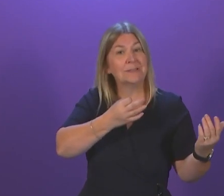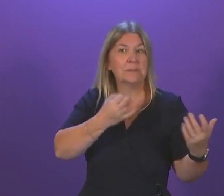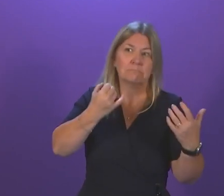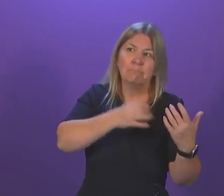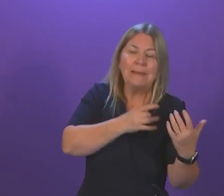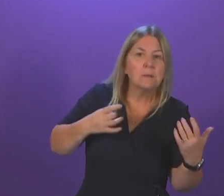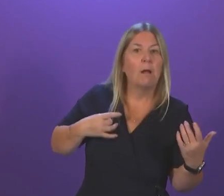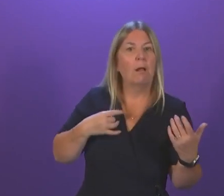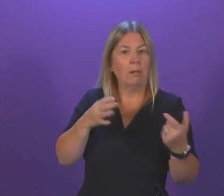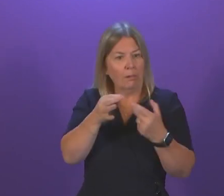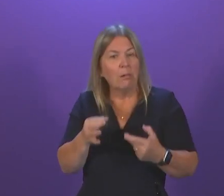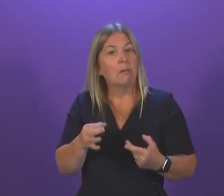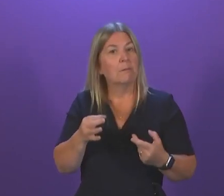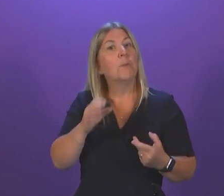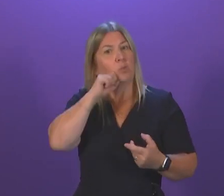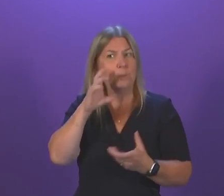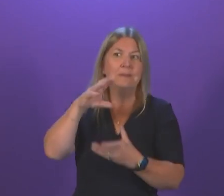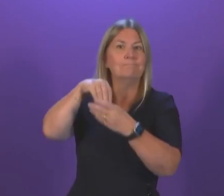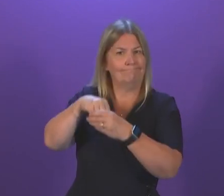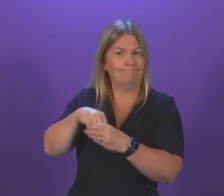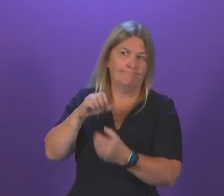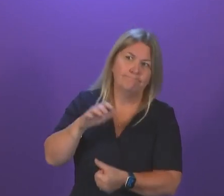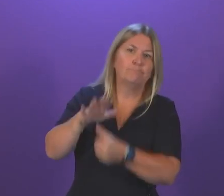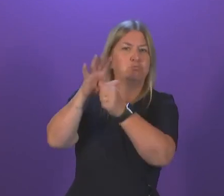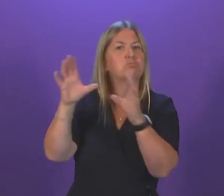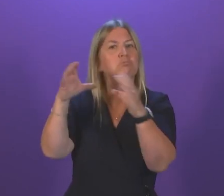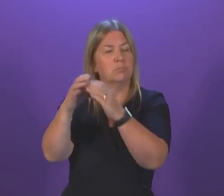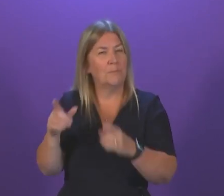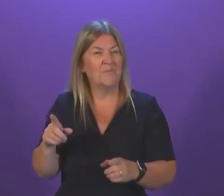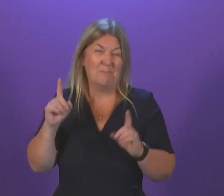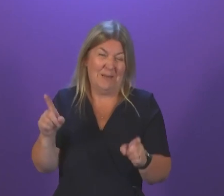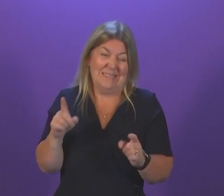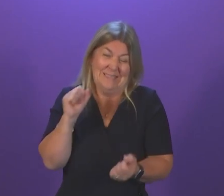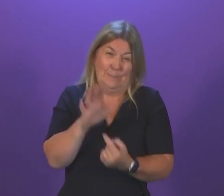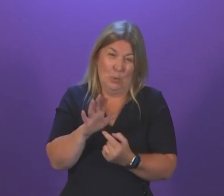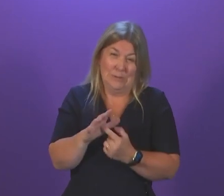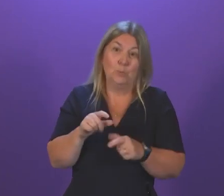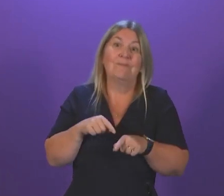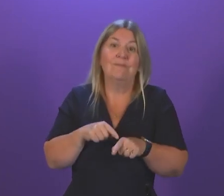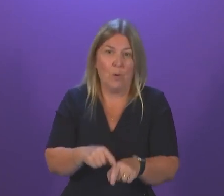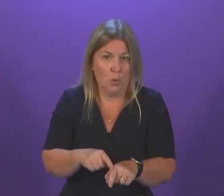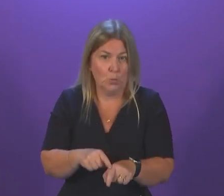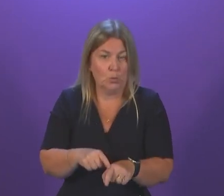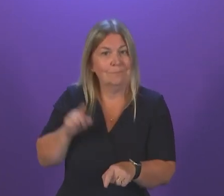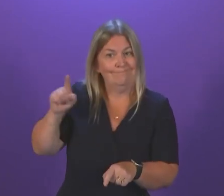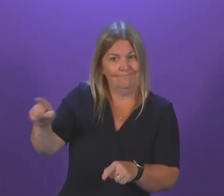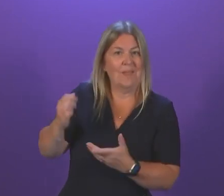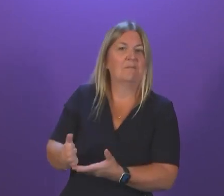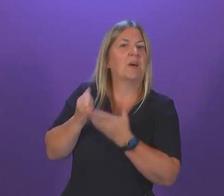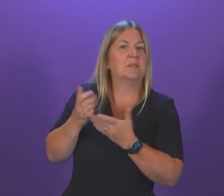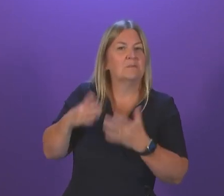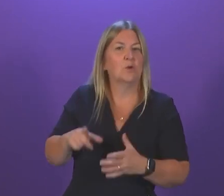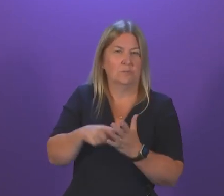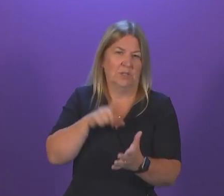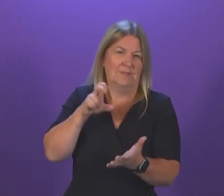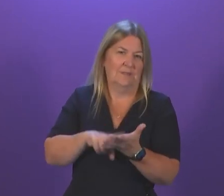that. It was important that we deployed the vaccine programme in the way that would best reduce the overall harm from this virus. And that